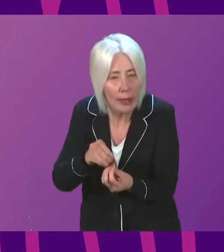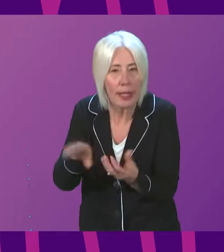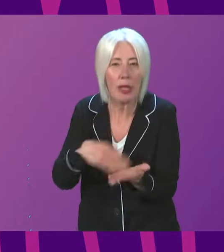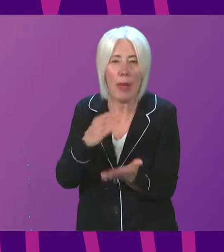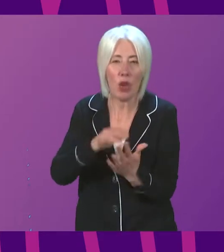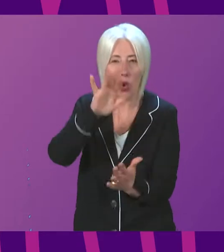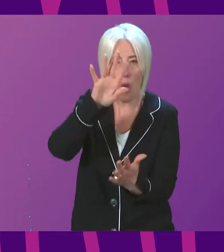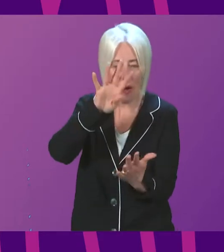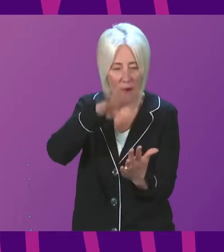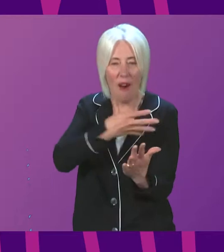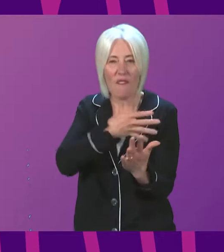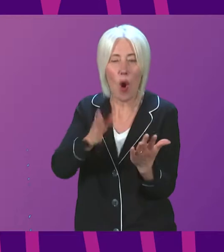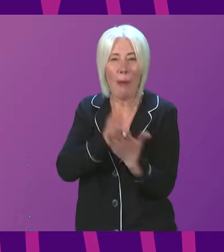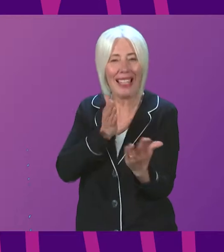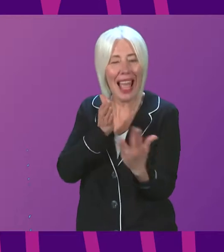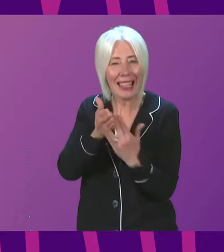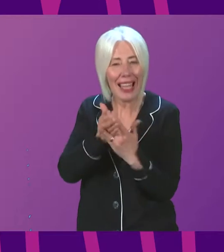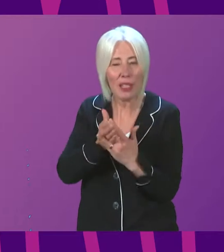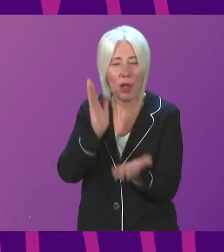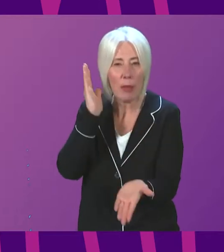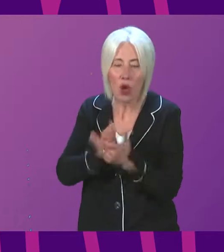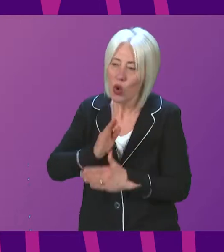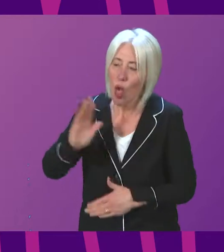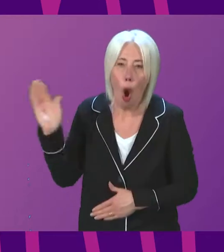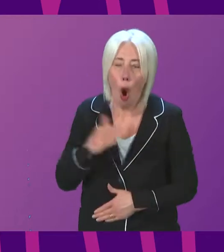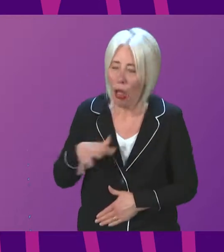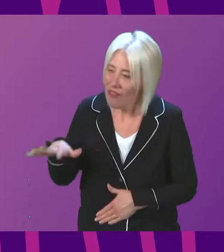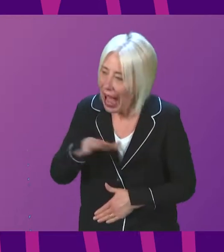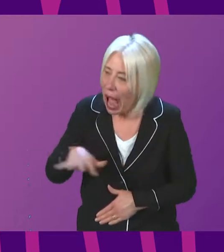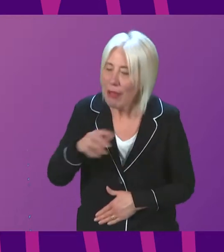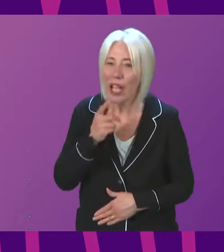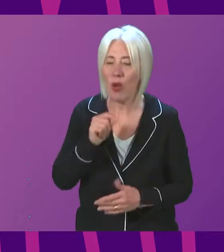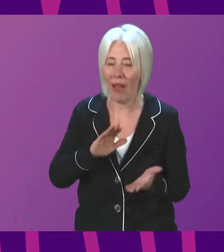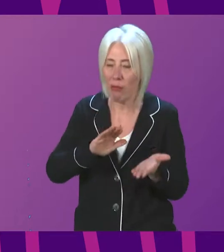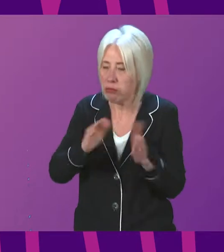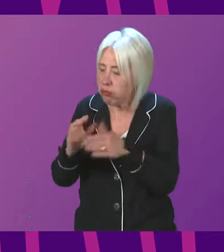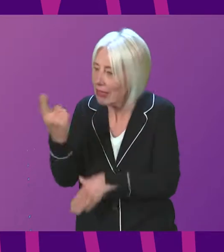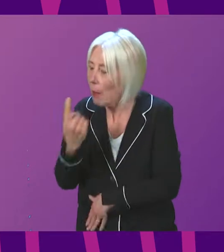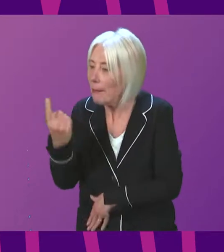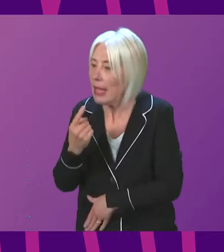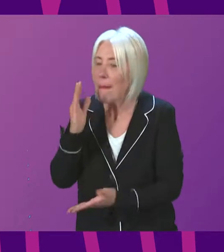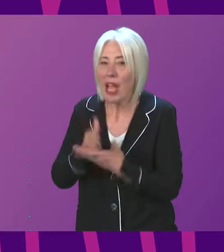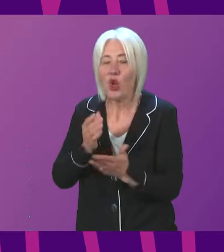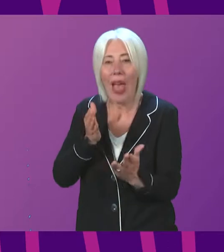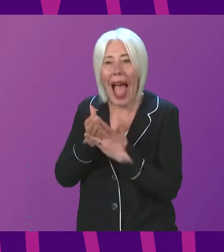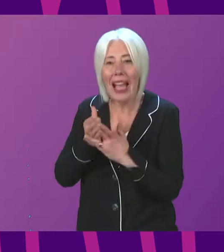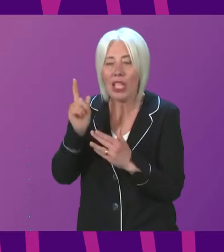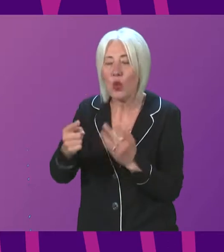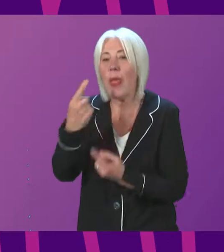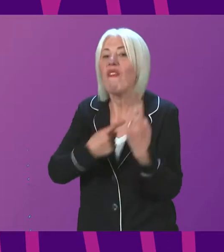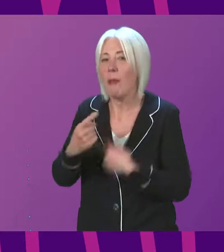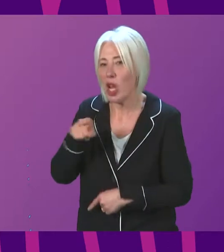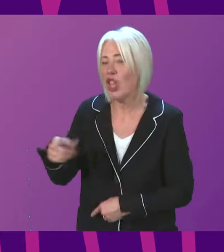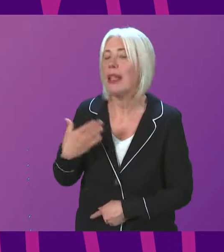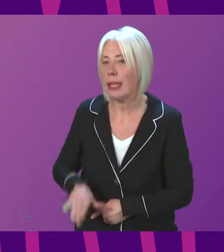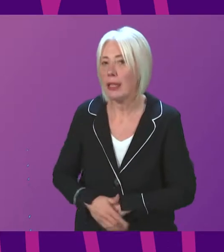formats that are accessible to provide all families who have lost someone to have the answers they deserve? The Cabinet Secretary. That's very